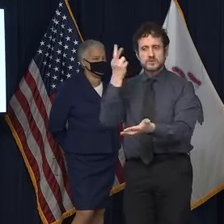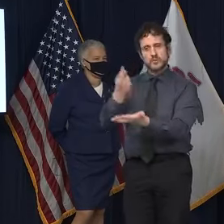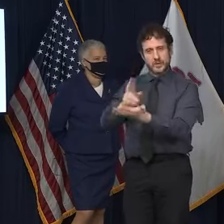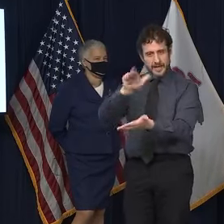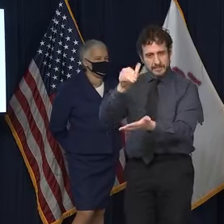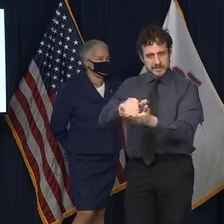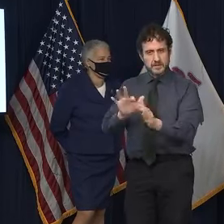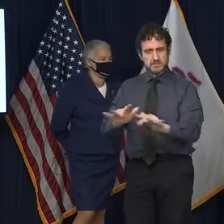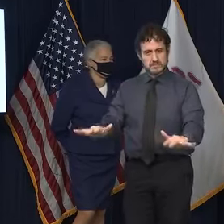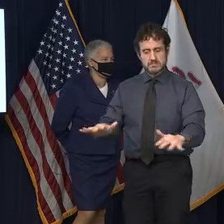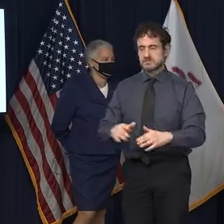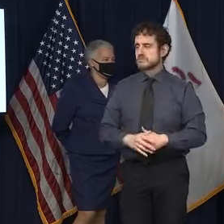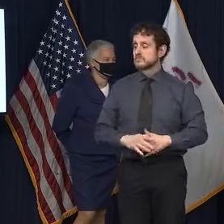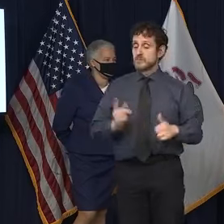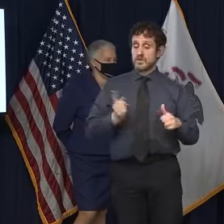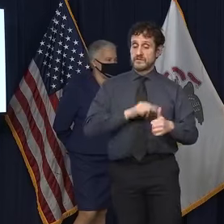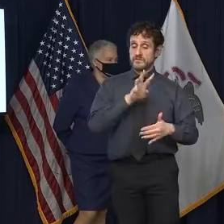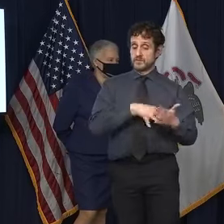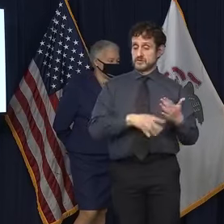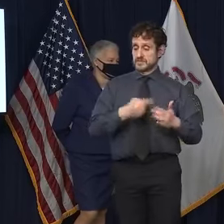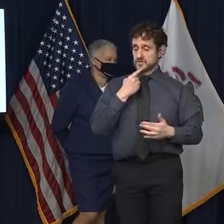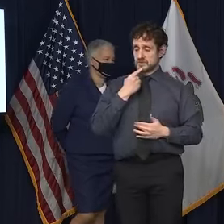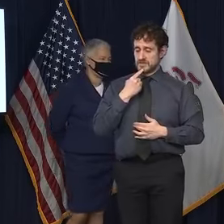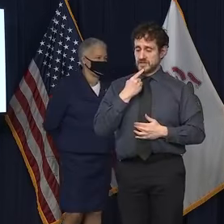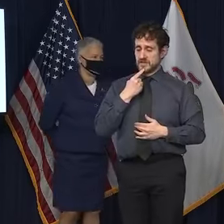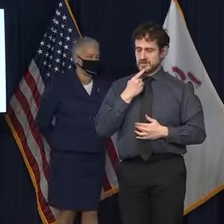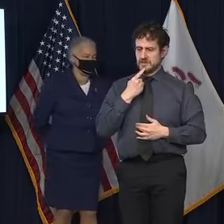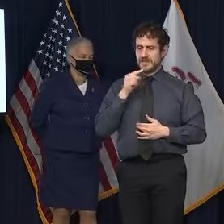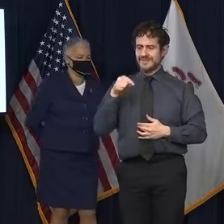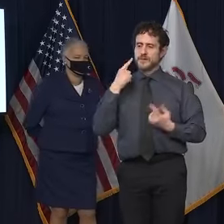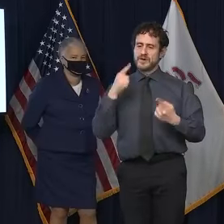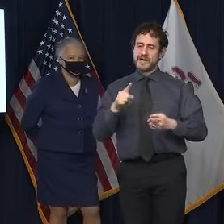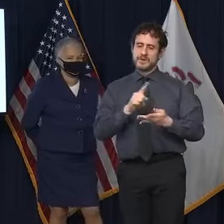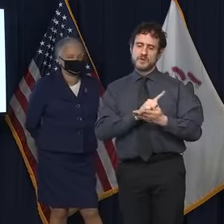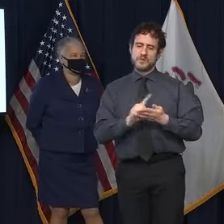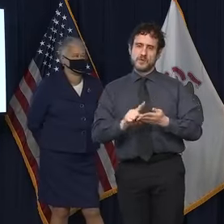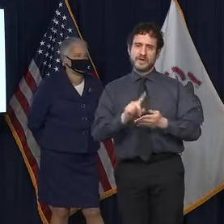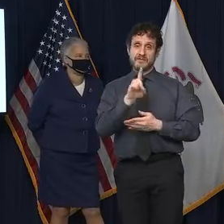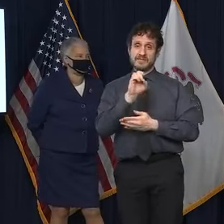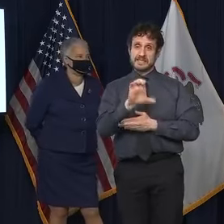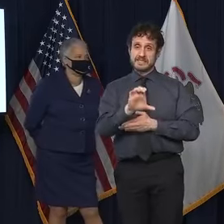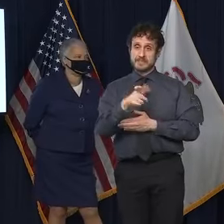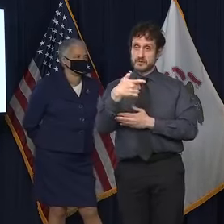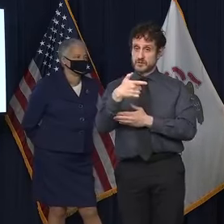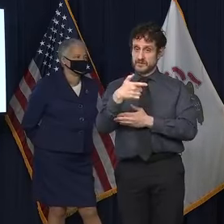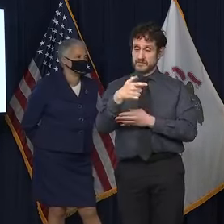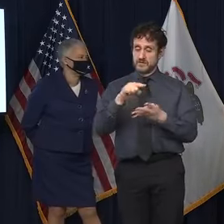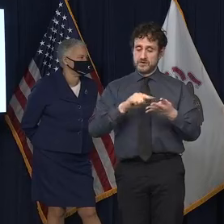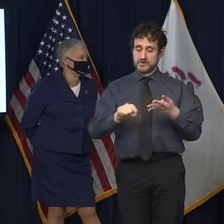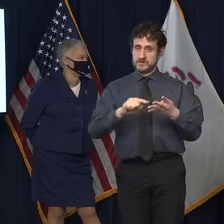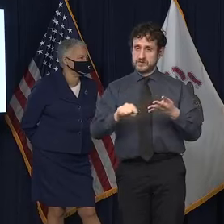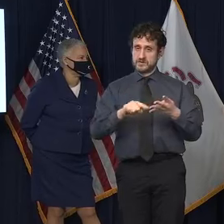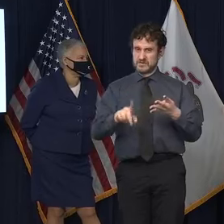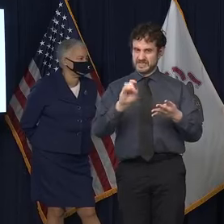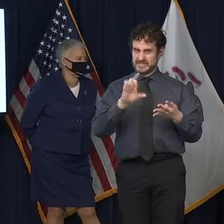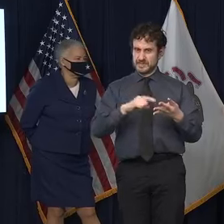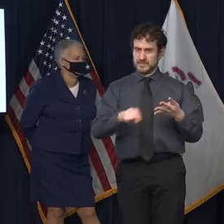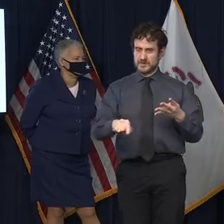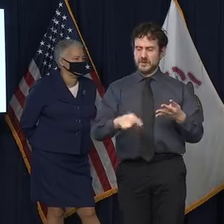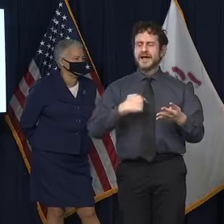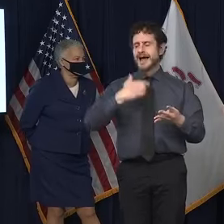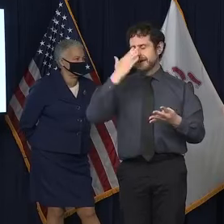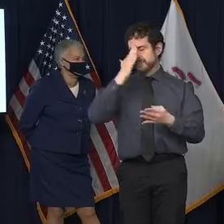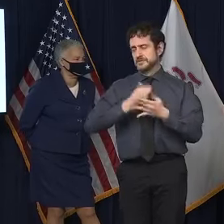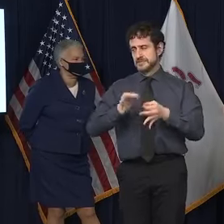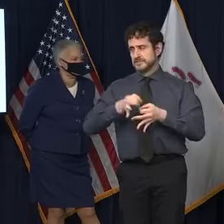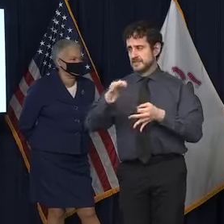original schedule showed that they would be the week of December 21st. I know that there has been talk of some delay,